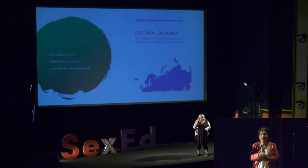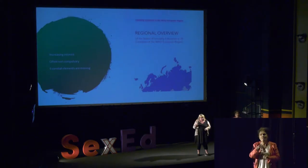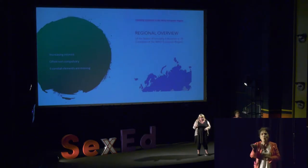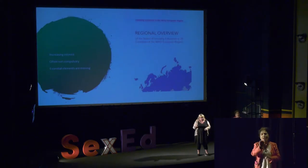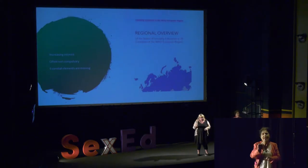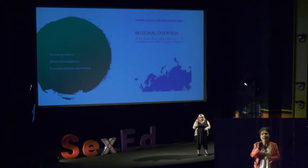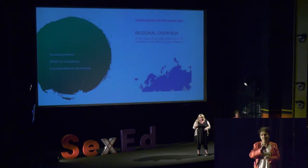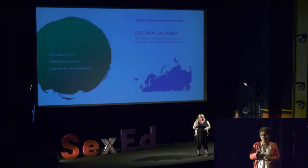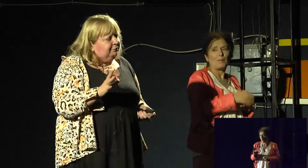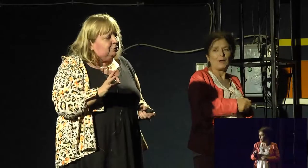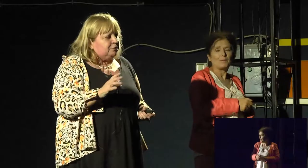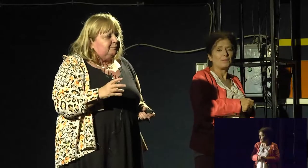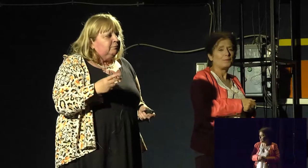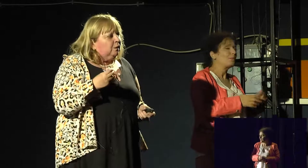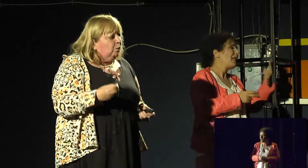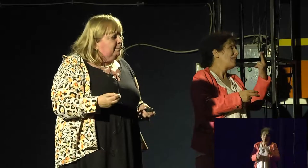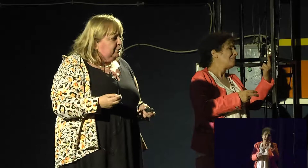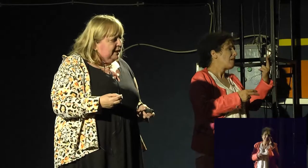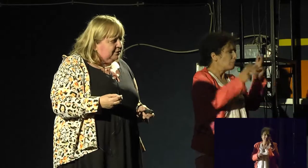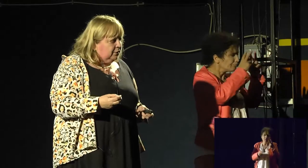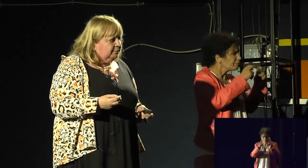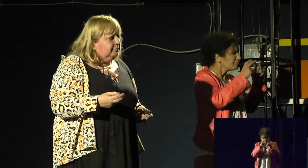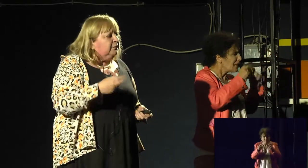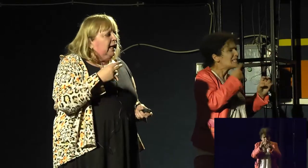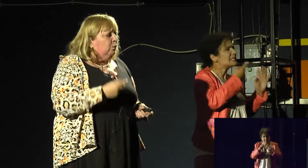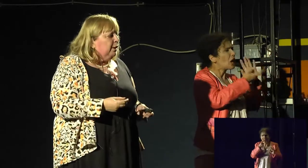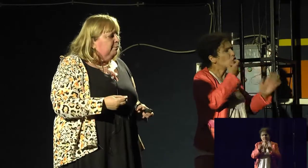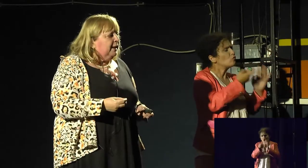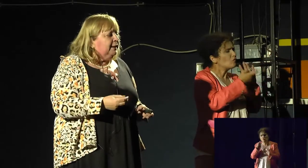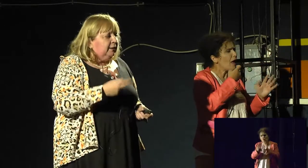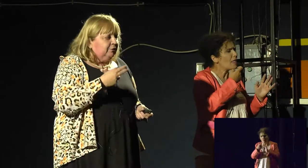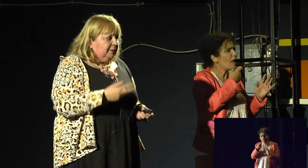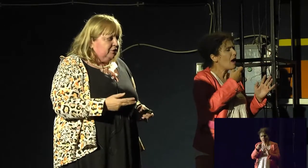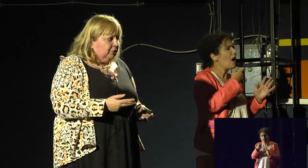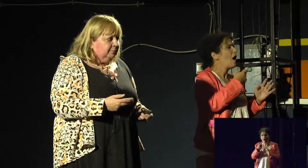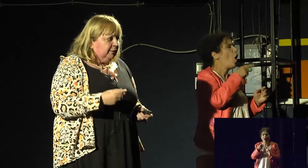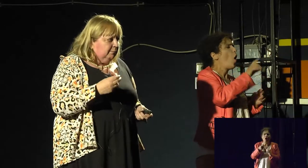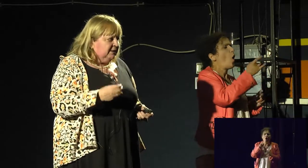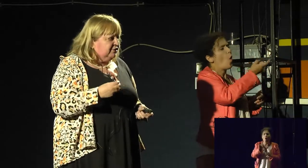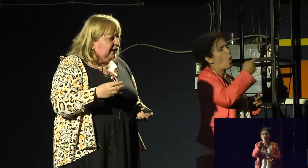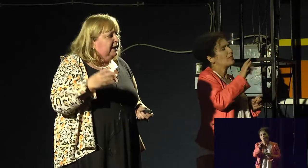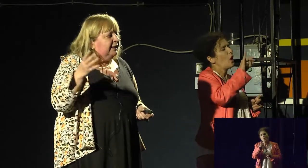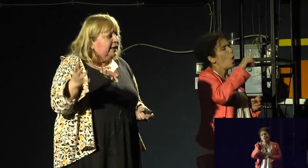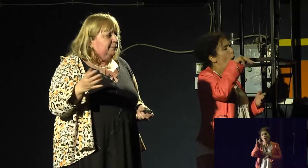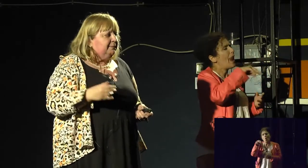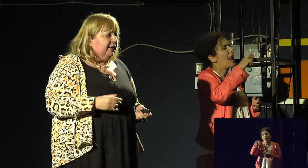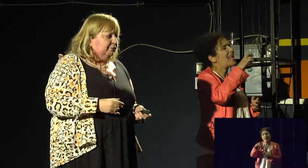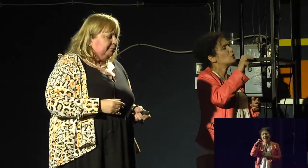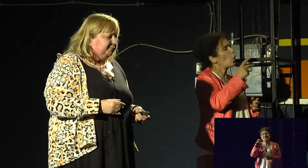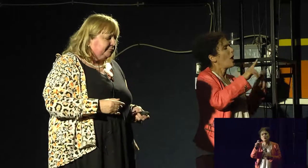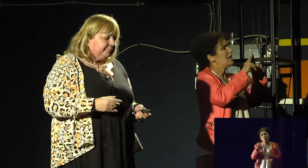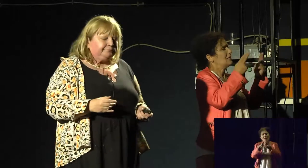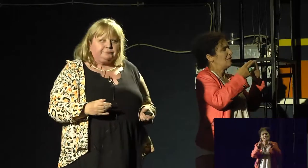two researches and reviews, one by UNESCO and one by WHO, BZGA, and